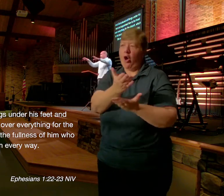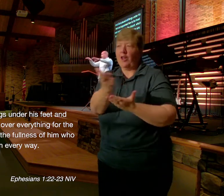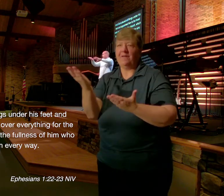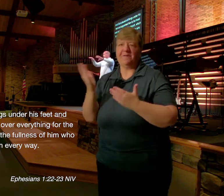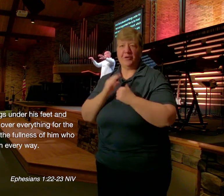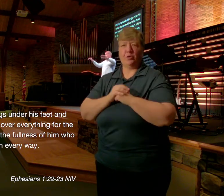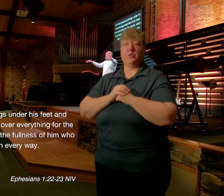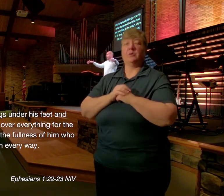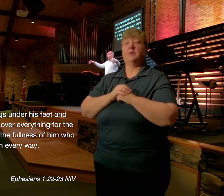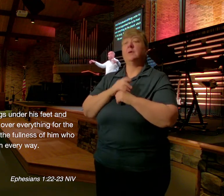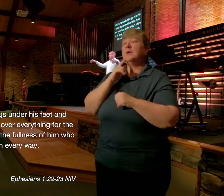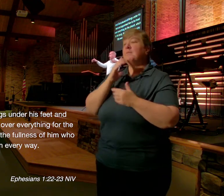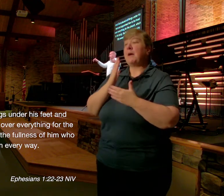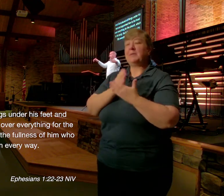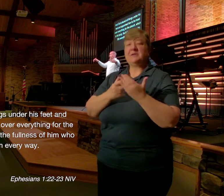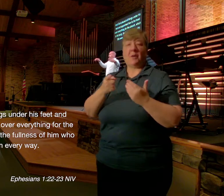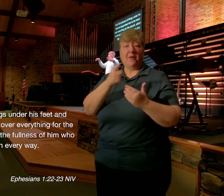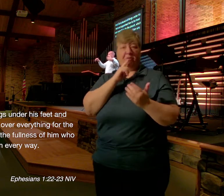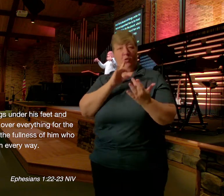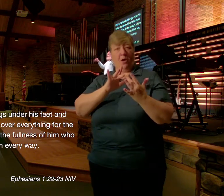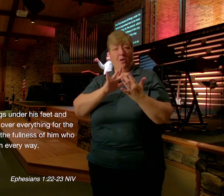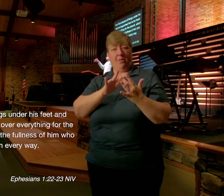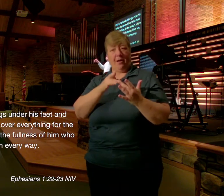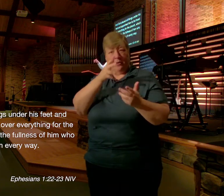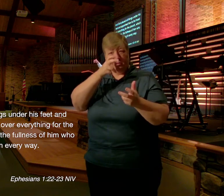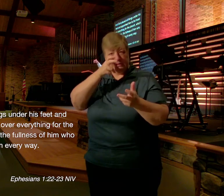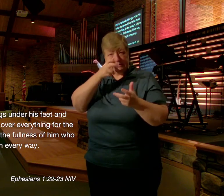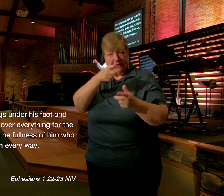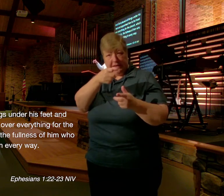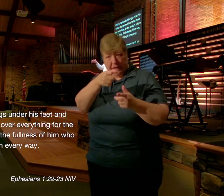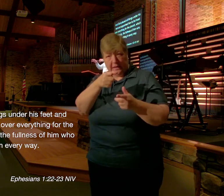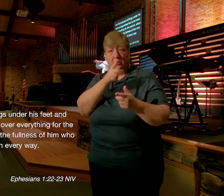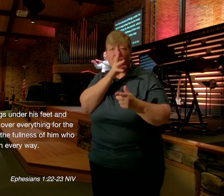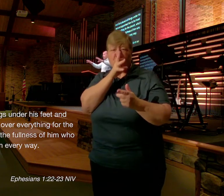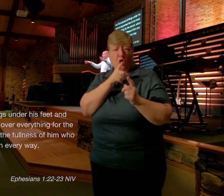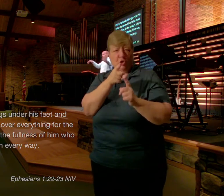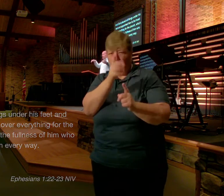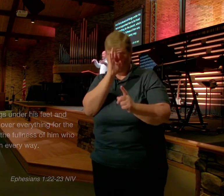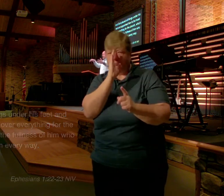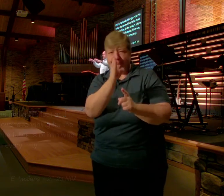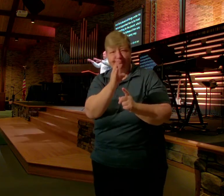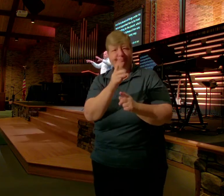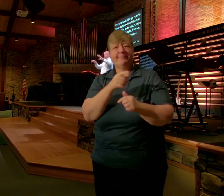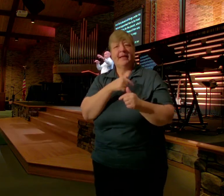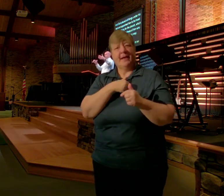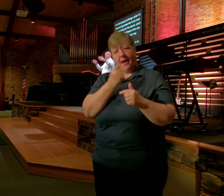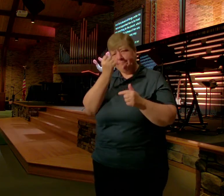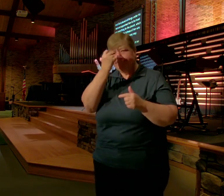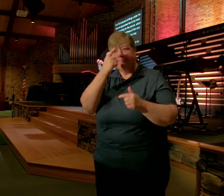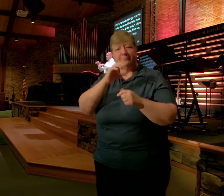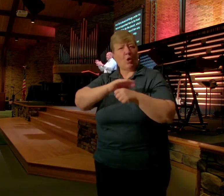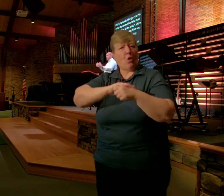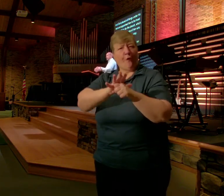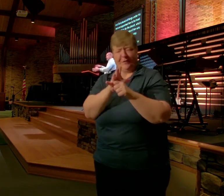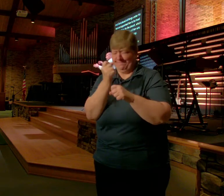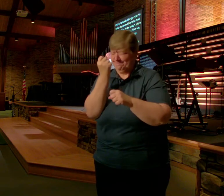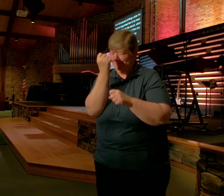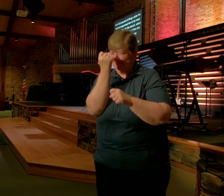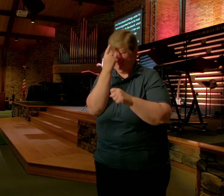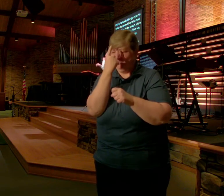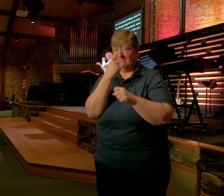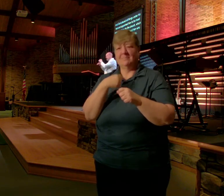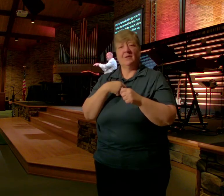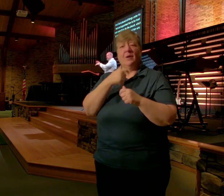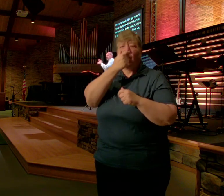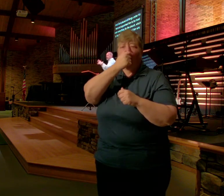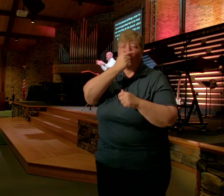those of you Who are watching Online Or listening Online I totally understand The whole COVID thing And especially With cold and